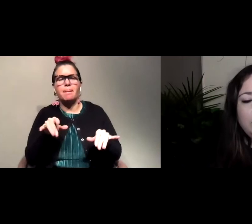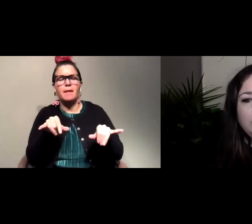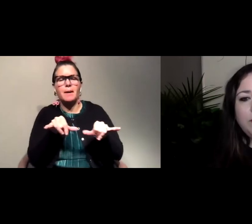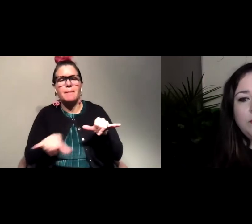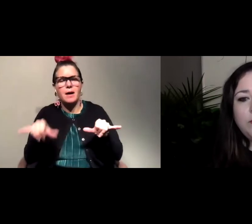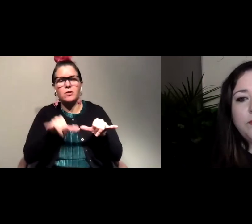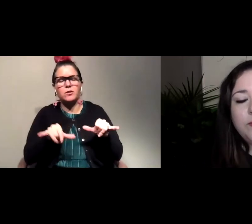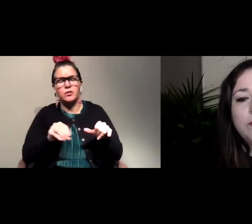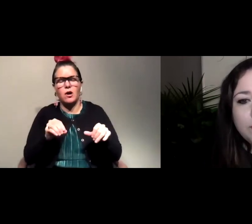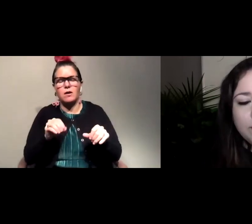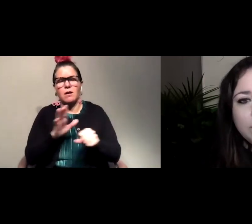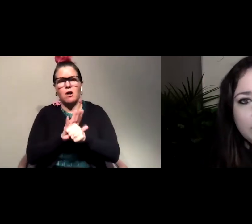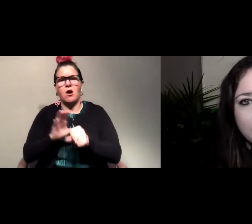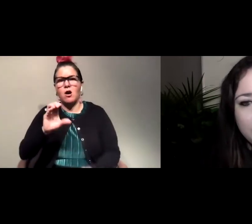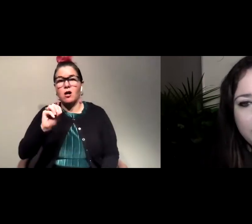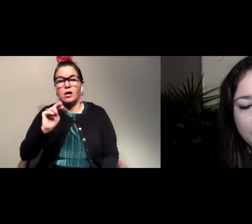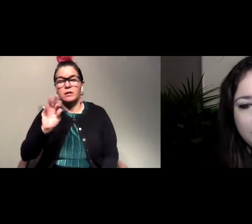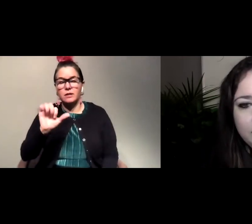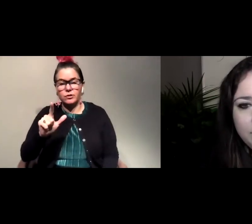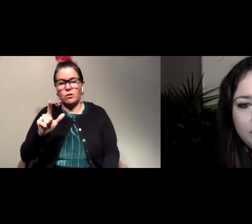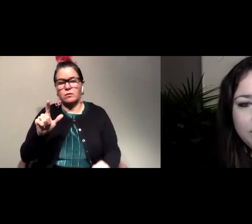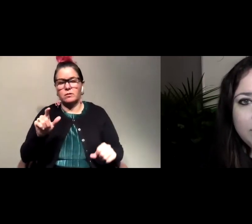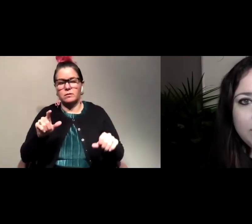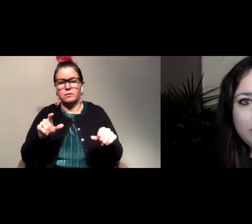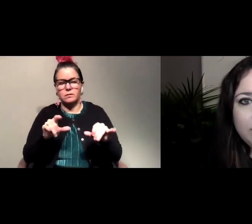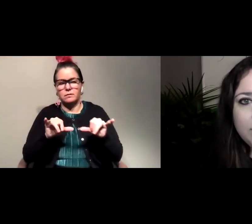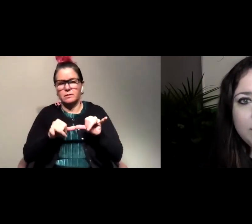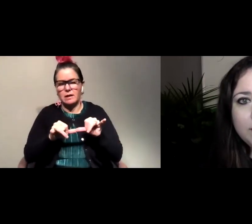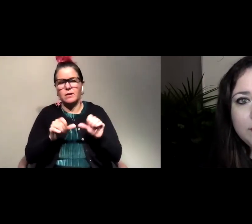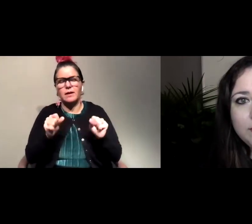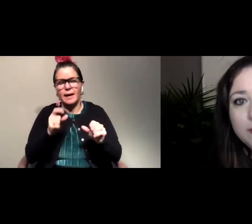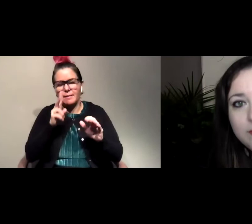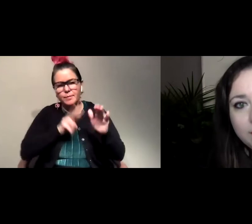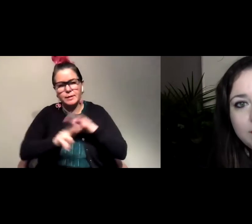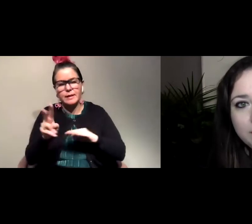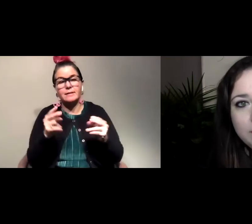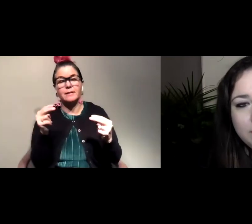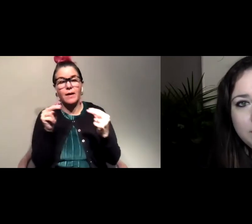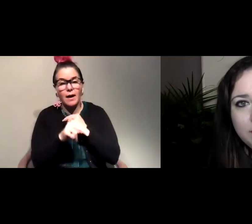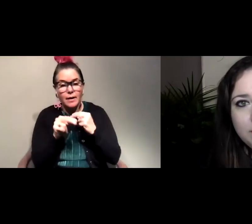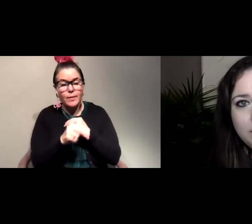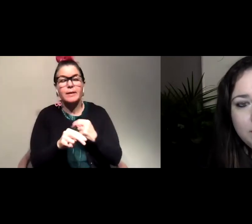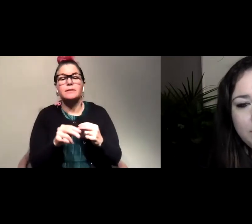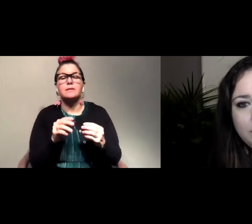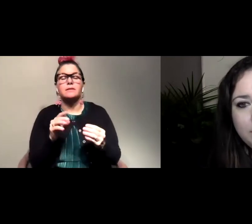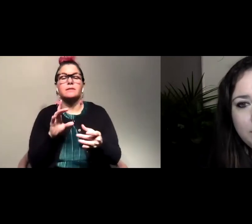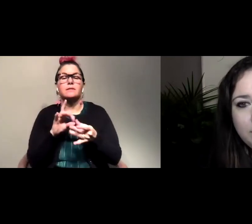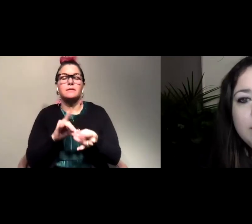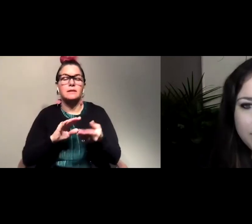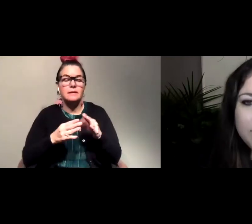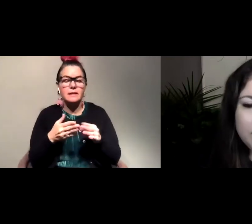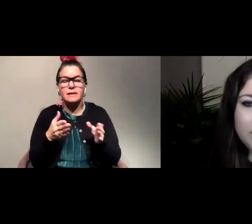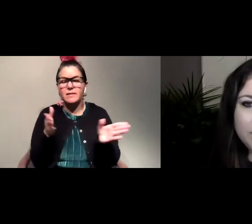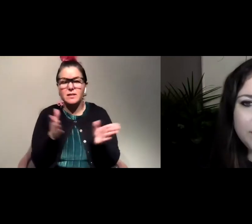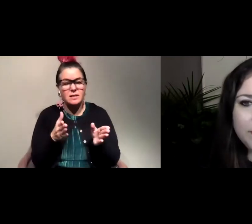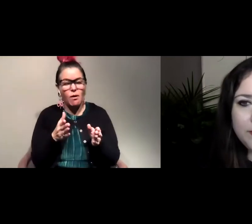scale and you can still predict animal movement with highways you can do it in the city with our small residential roads